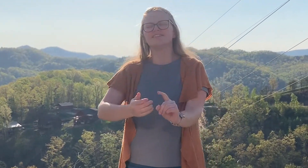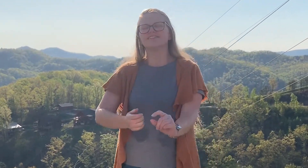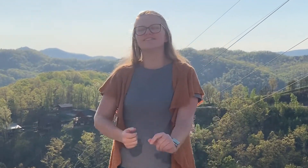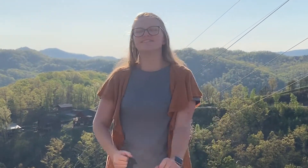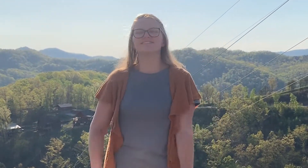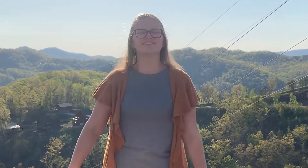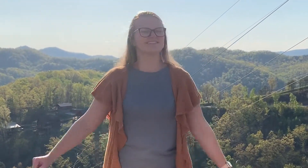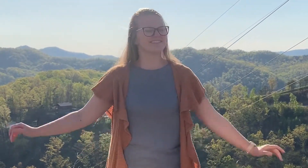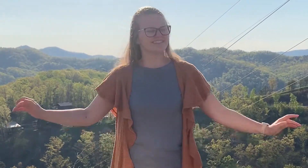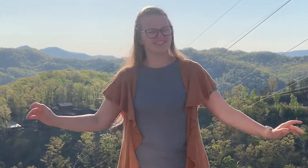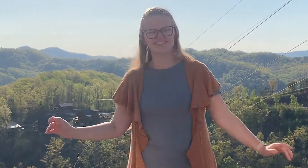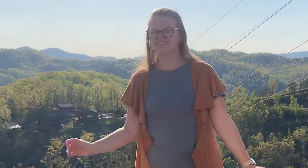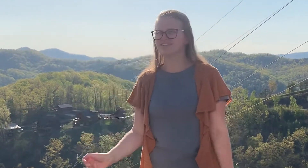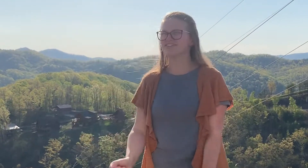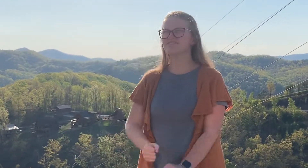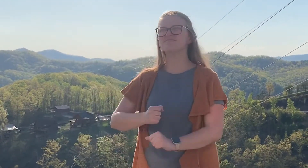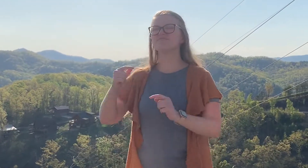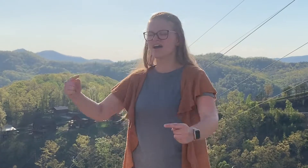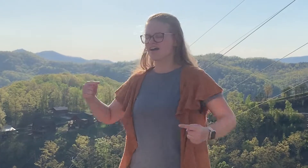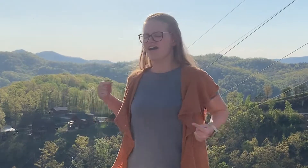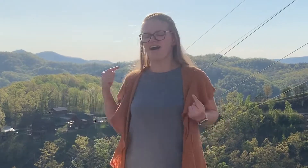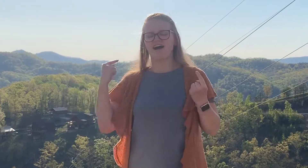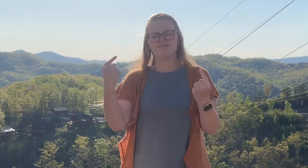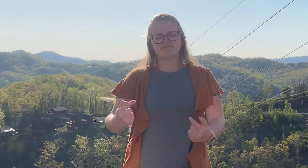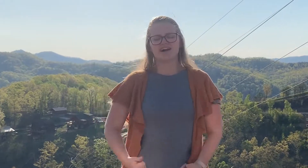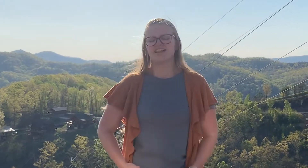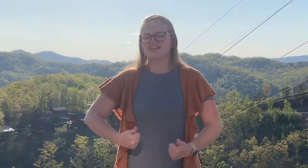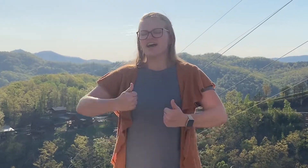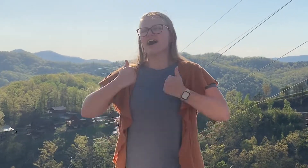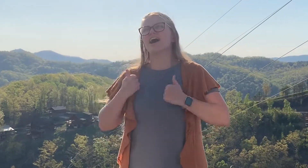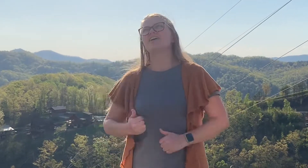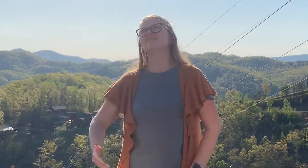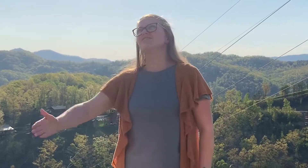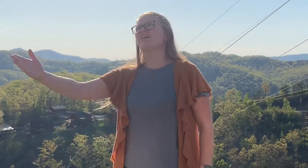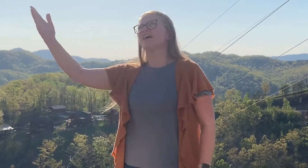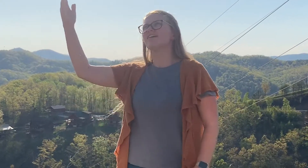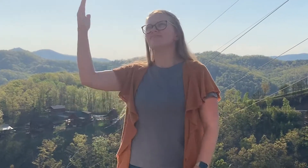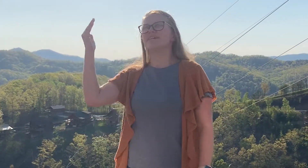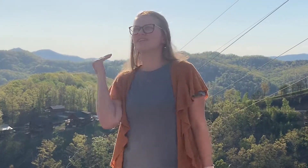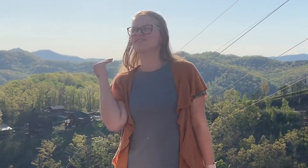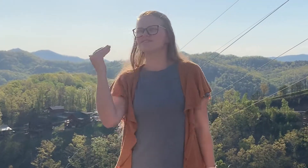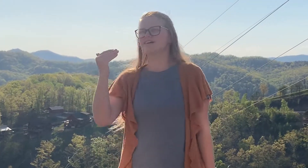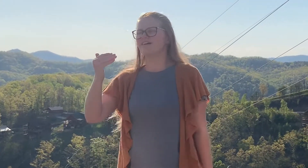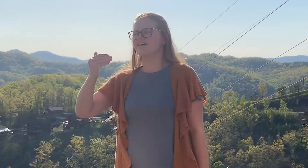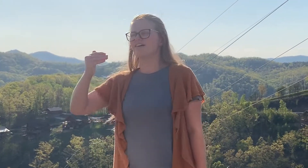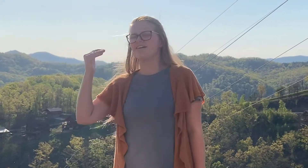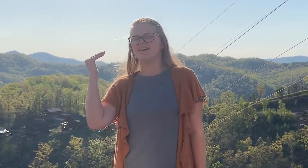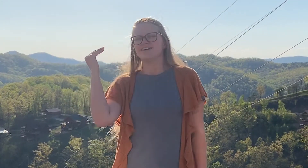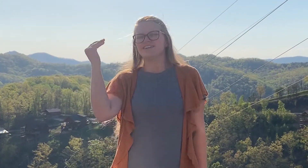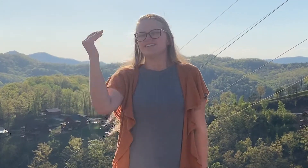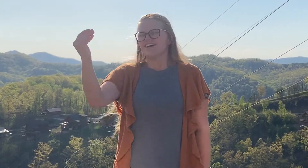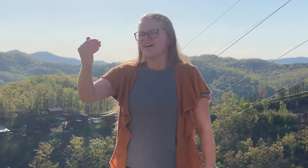Oh, yes you have. And all my life you have been so, so